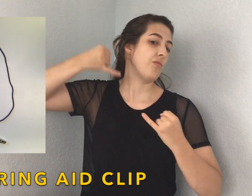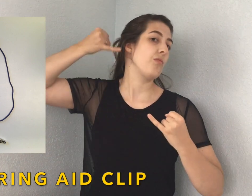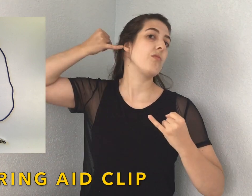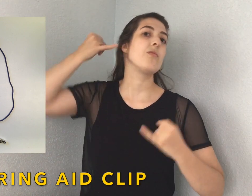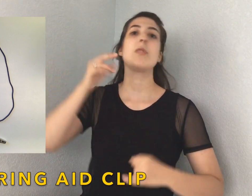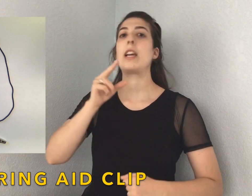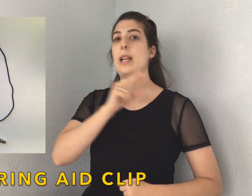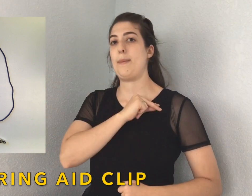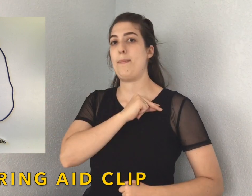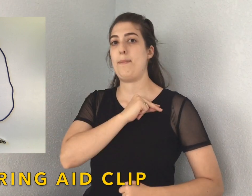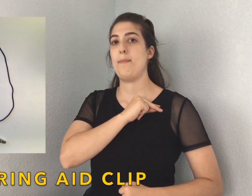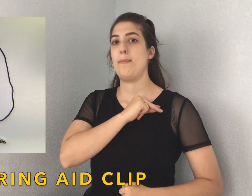Hearing aid clip.